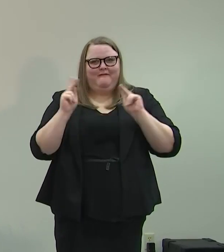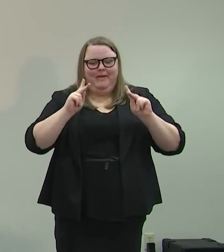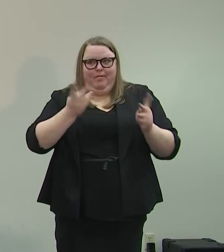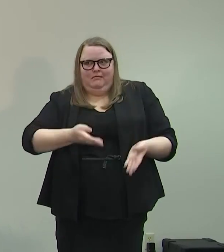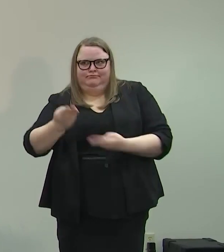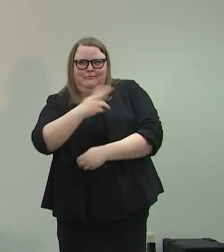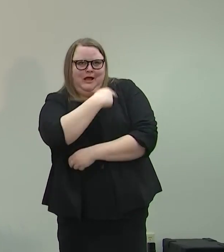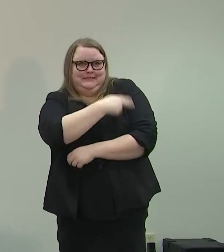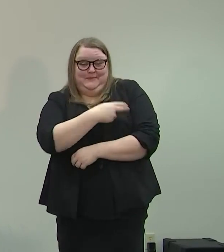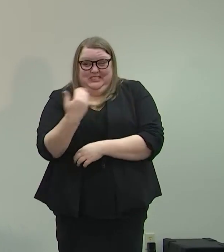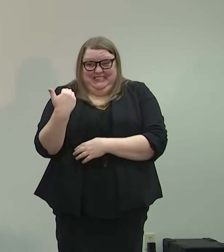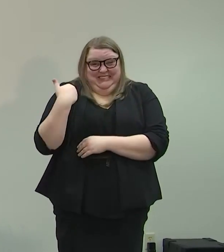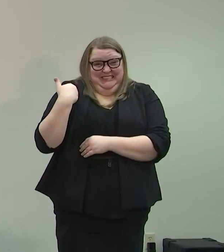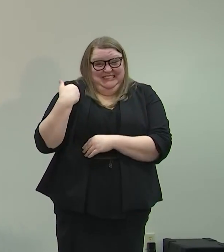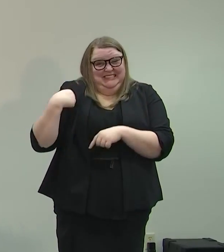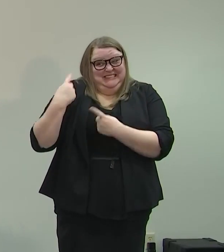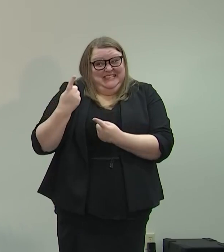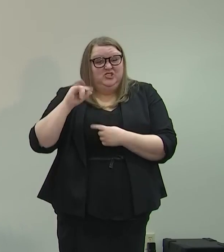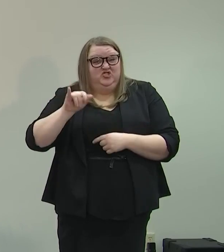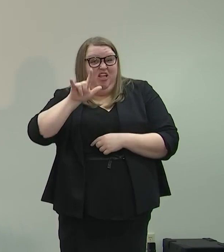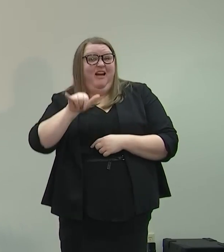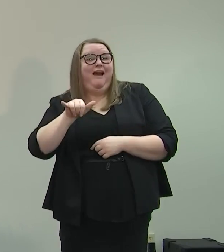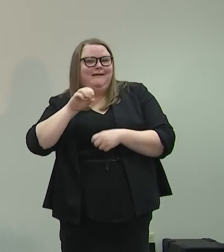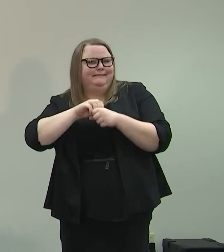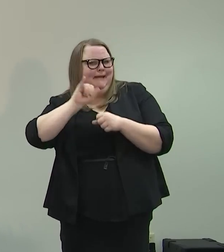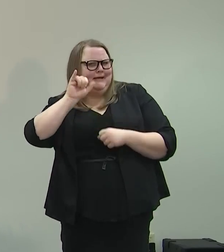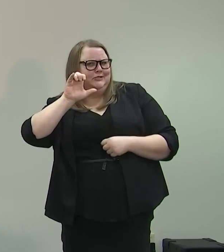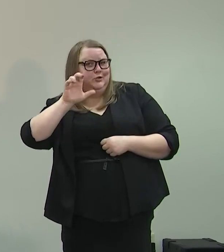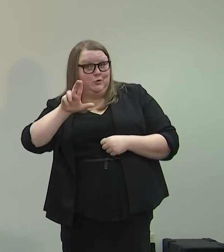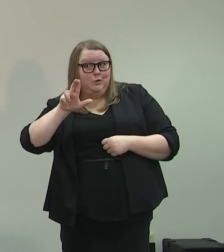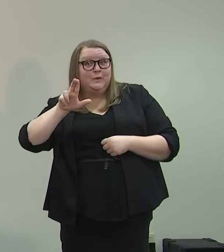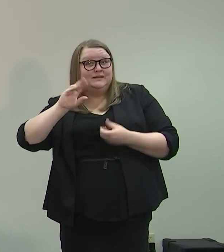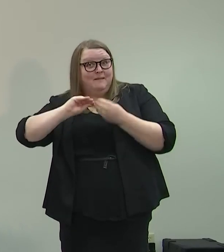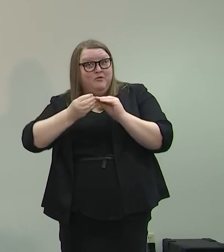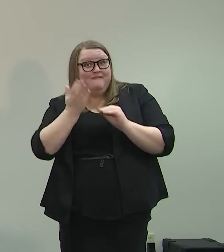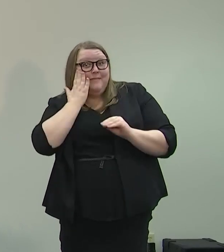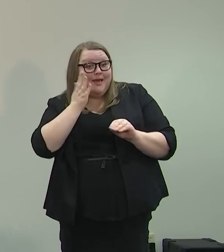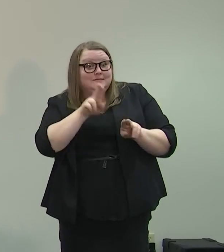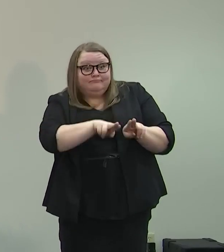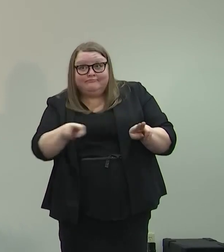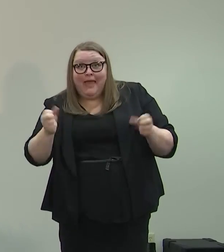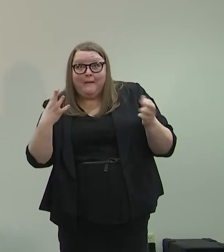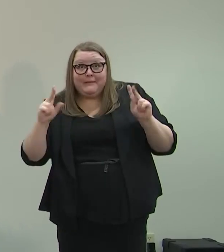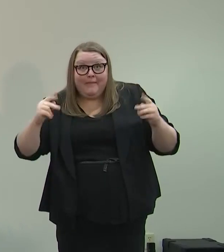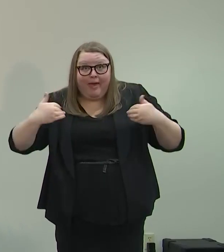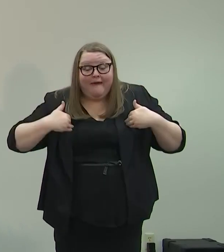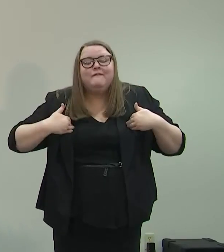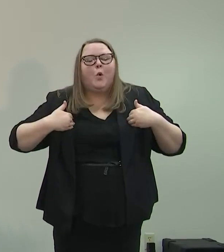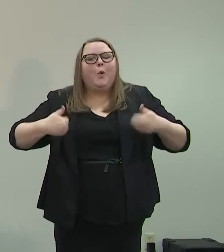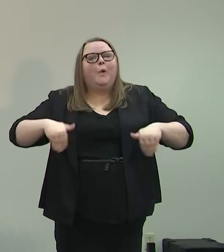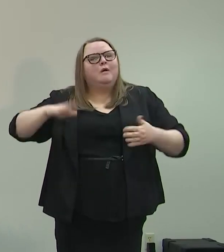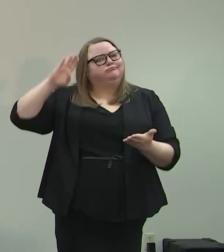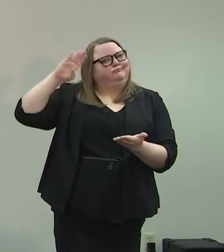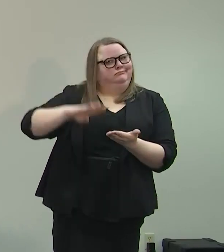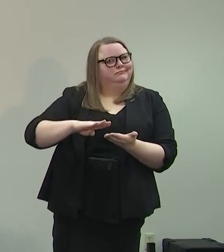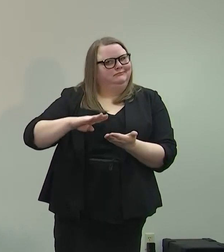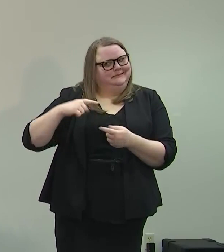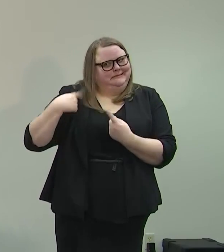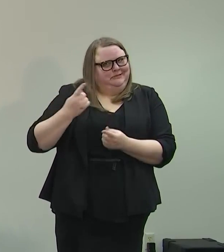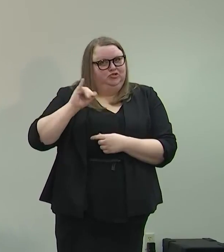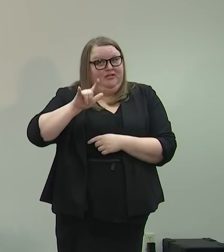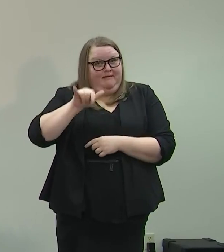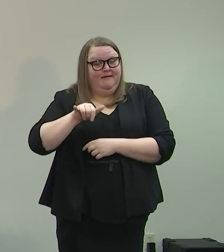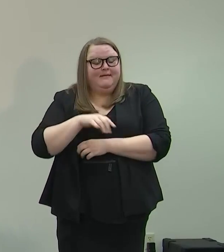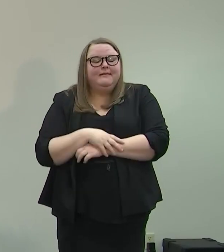early July. And the intensive care unit that's occupied as a result of COVID since early July. We